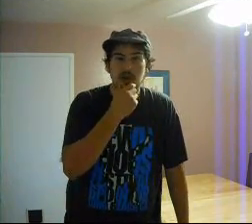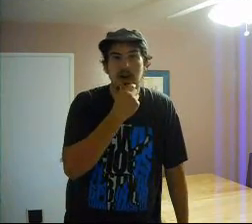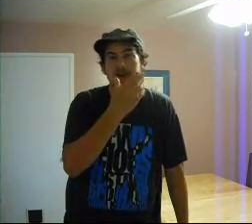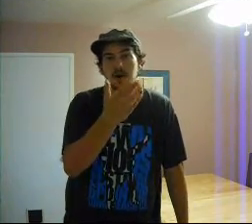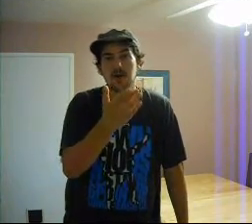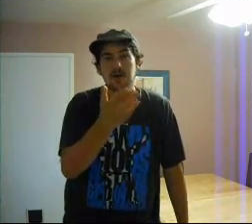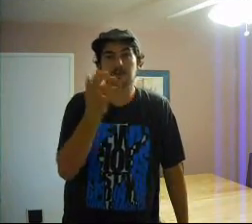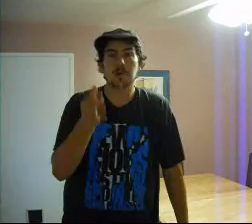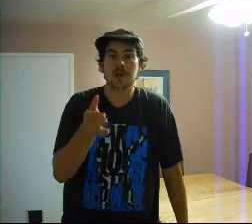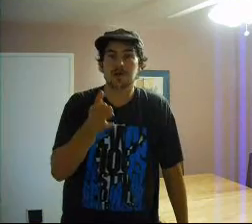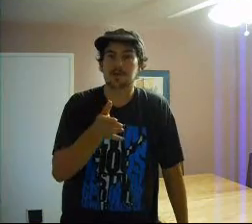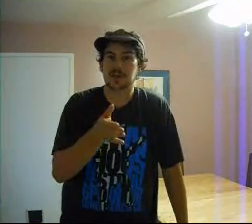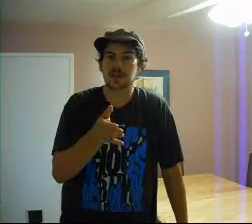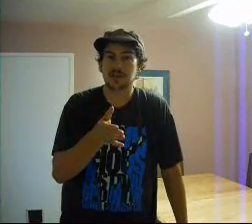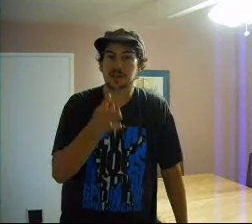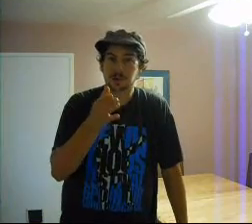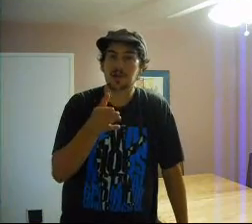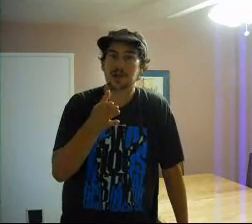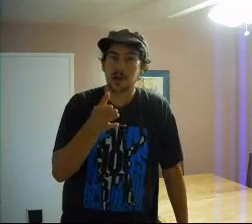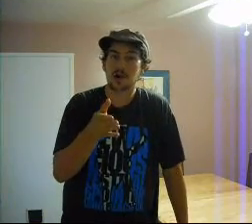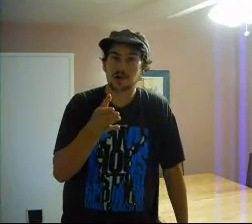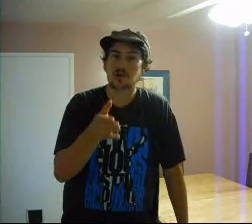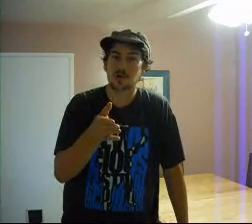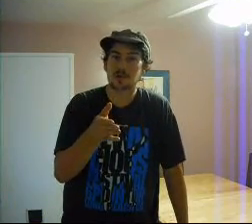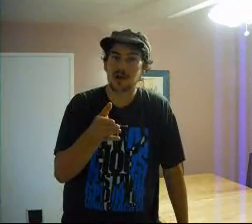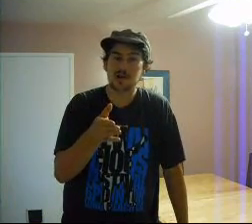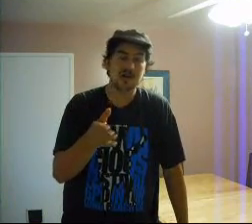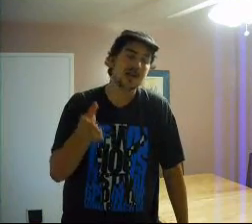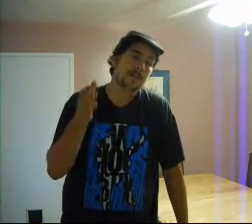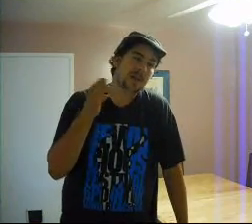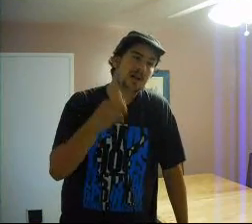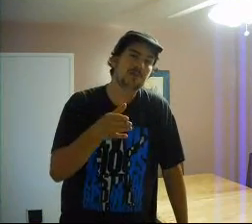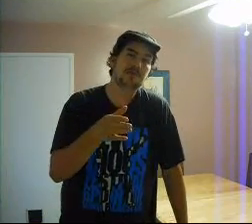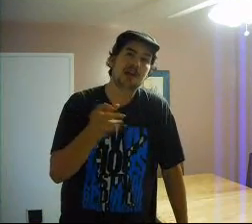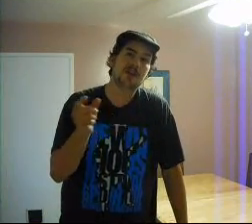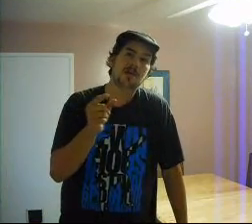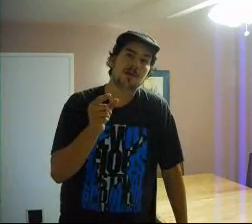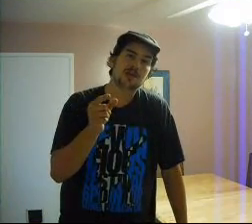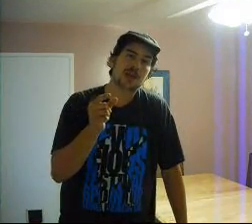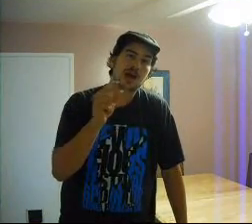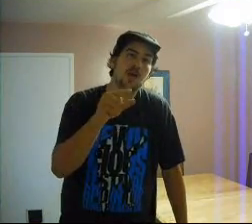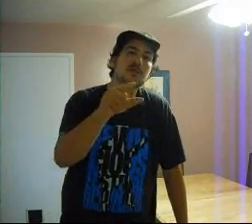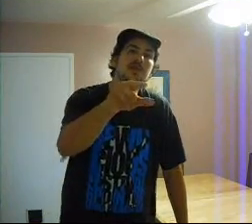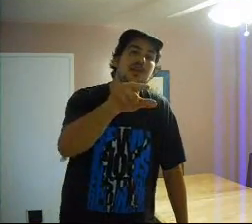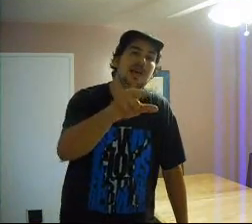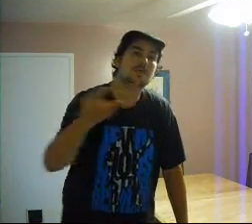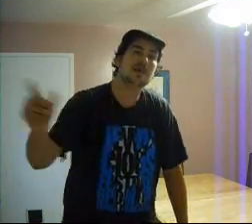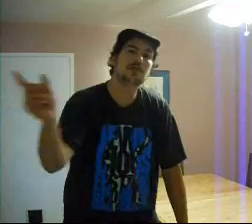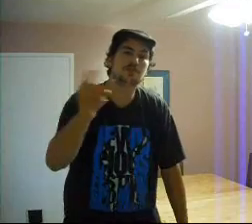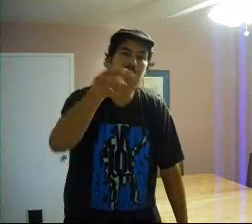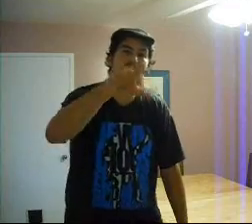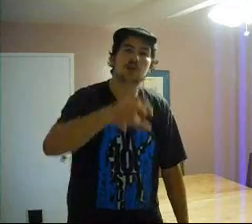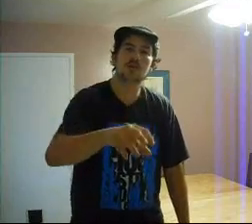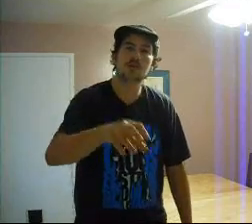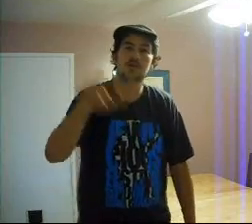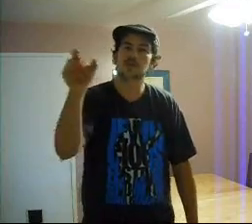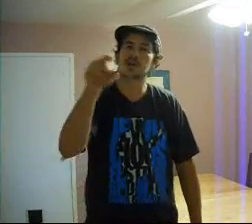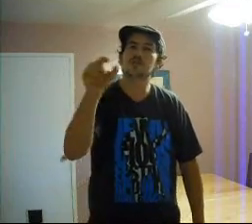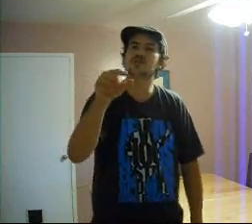know. It's pretty auspicious. It's a pretty darn cool prayer. But I don't say it because. I only say it when it's written normal. But when it's written like